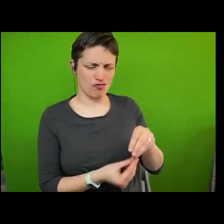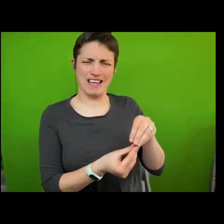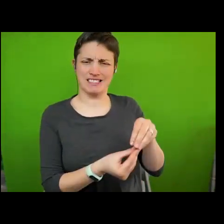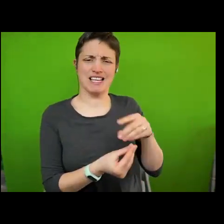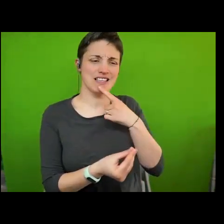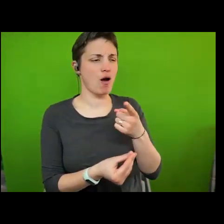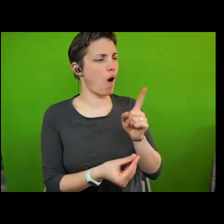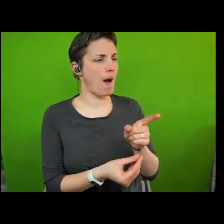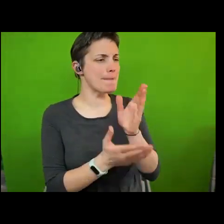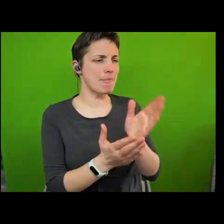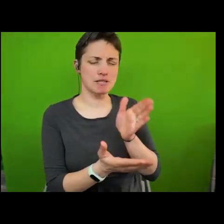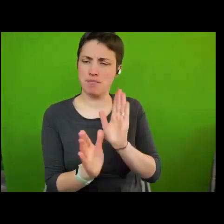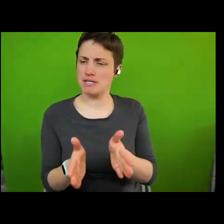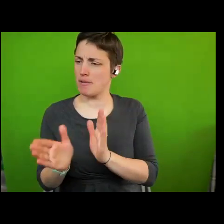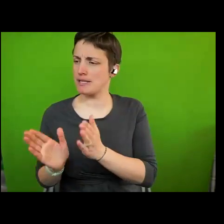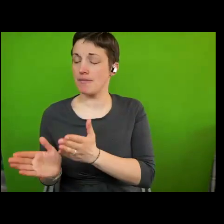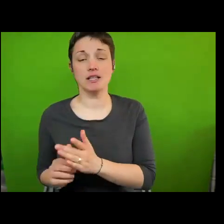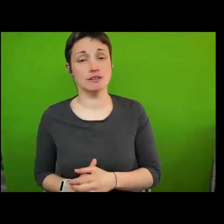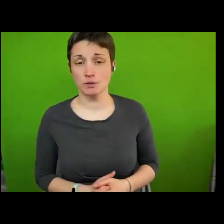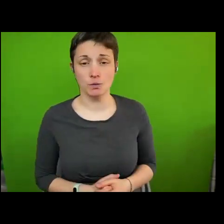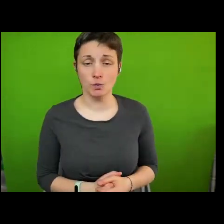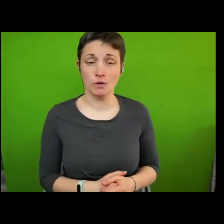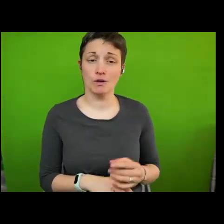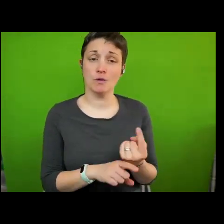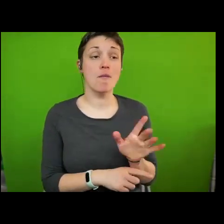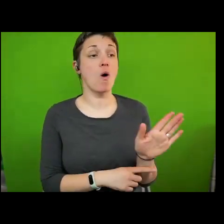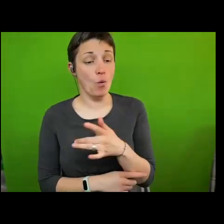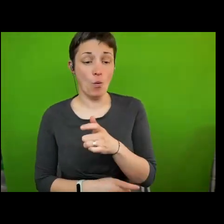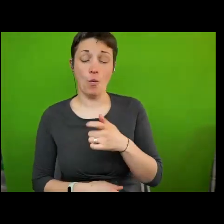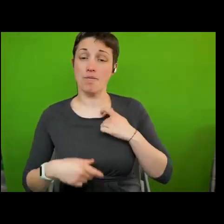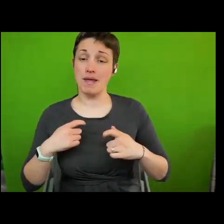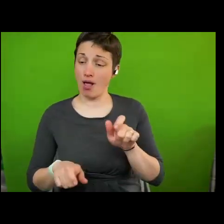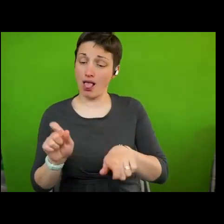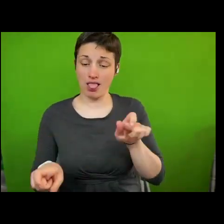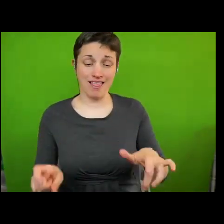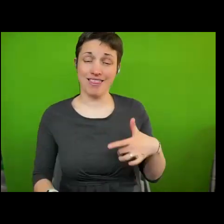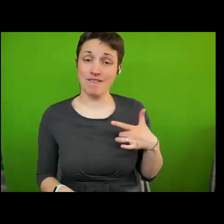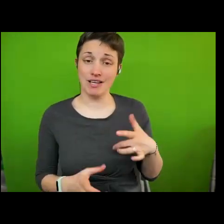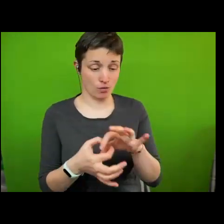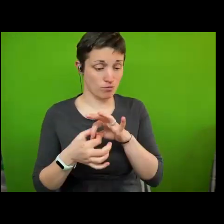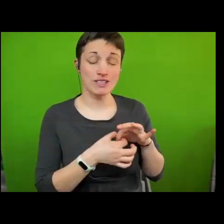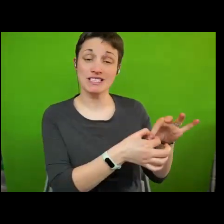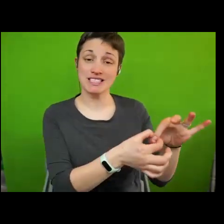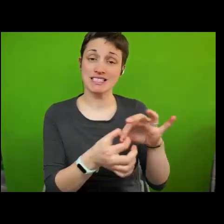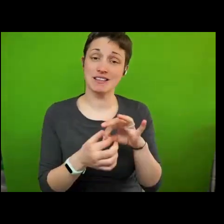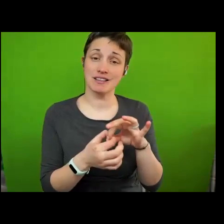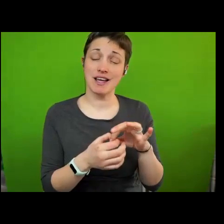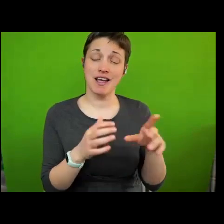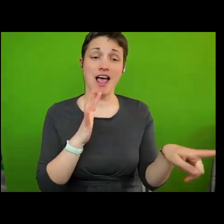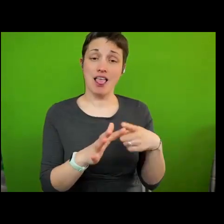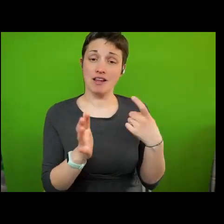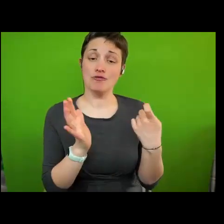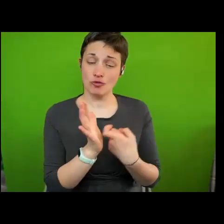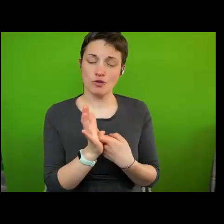it speaks to all members of the human family living together in community and eleanor roosevelt rightly translated this need to